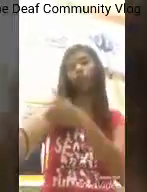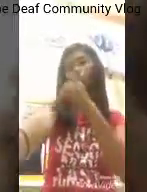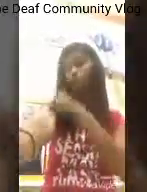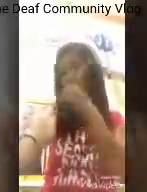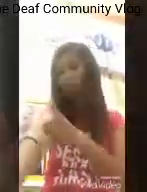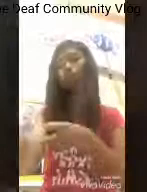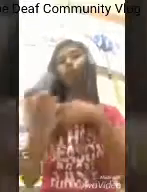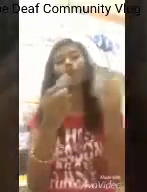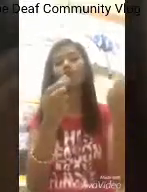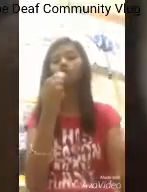for 14 If you're,000,